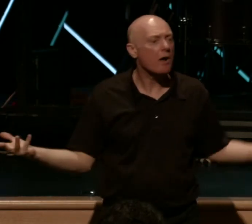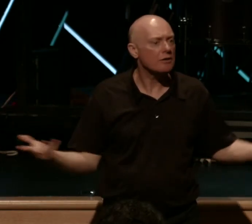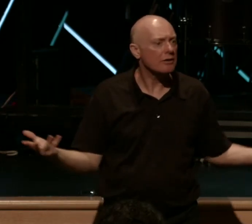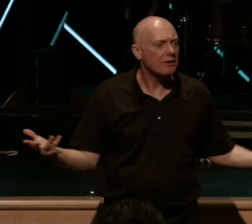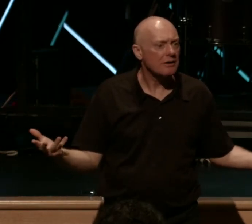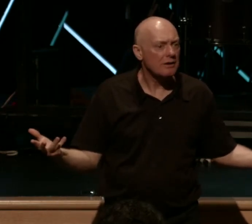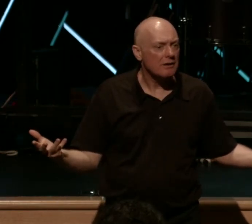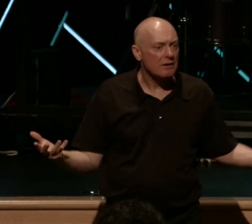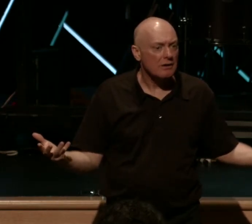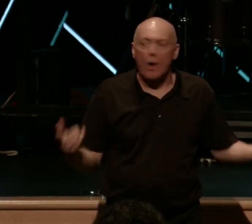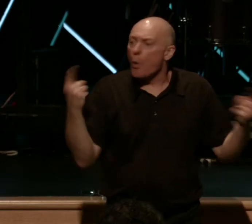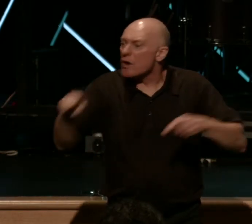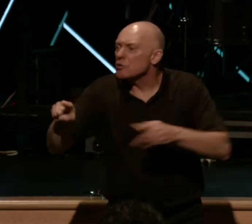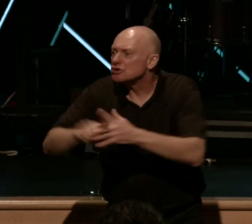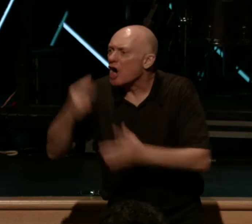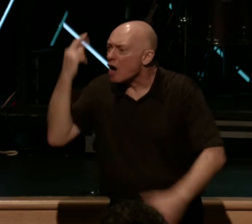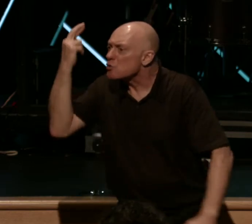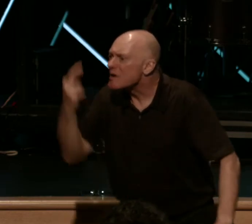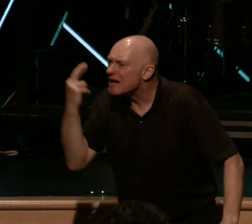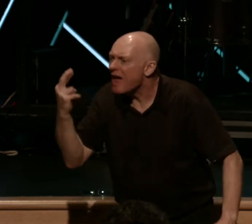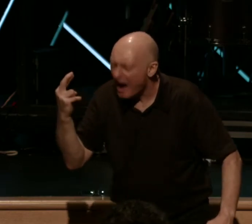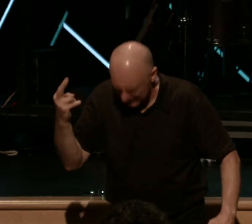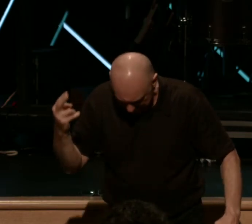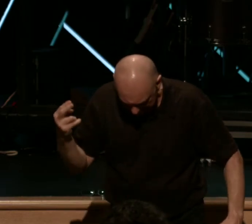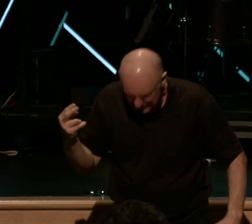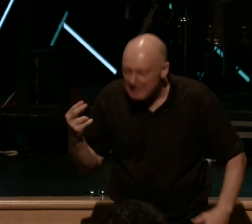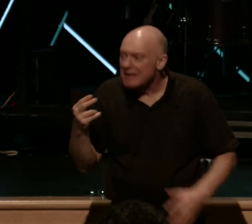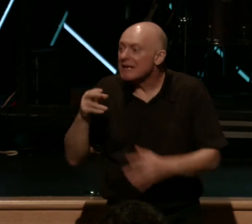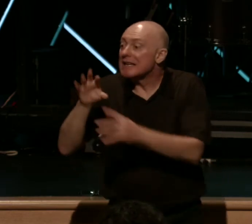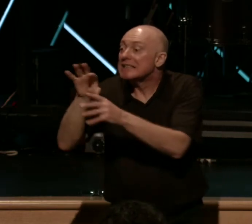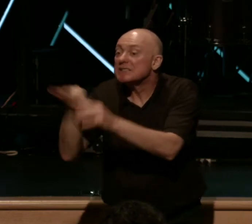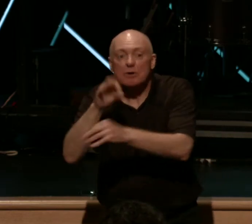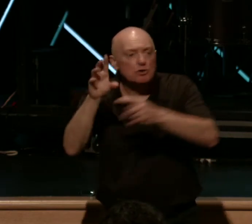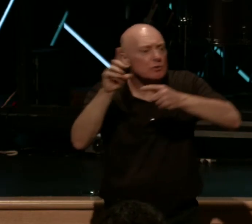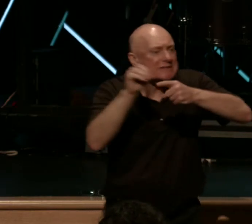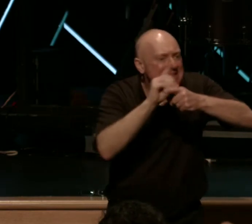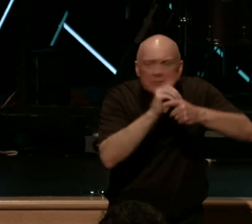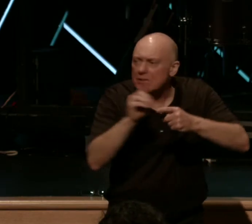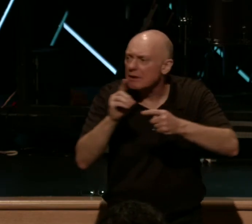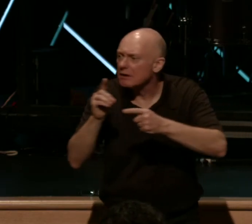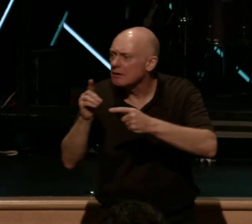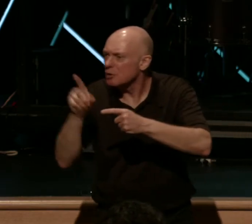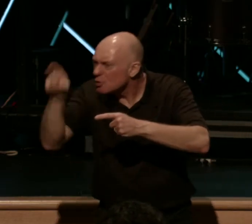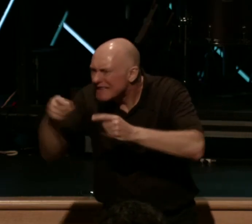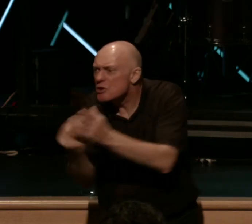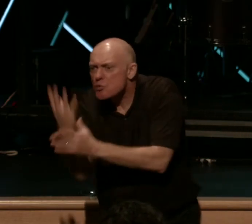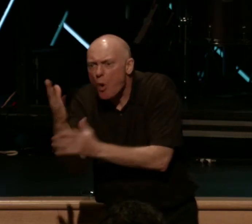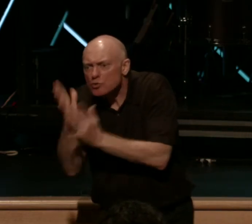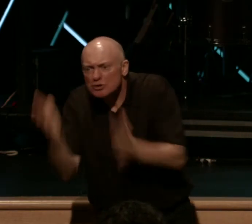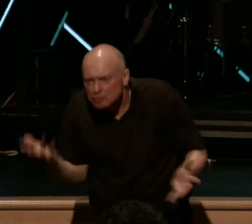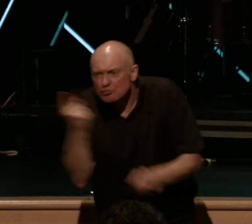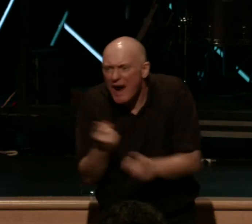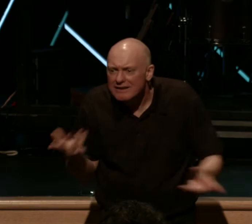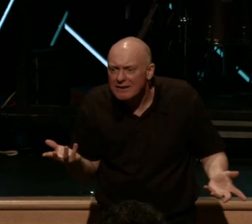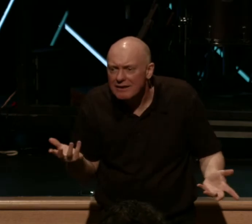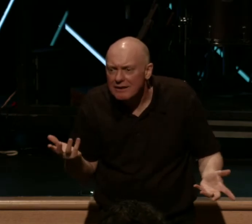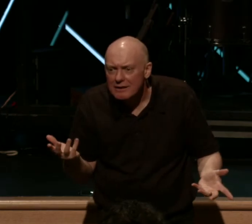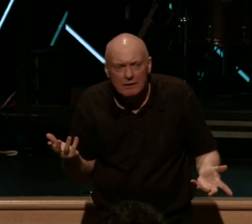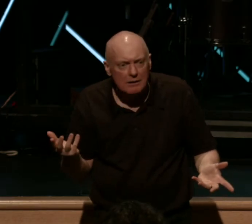Because when you start to realize this, you realize that spiritual disciplines are essential to growth, right? Now, I asked you earlier if I could speak